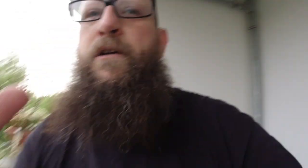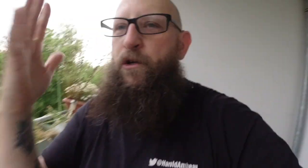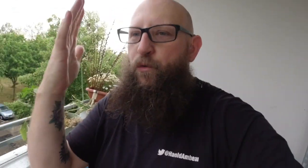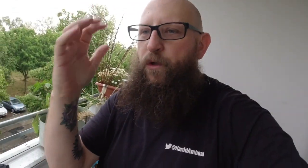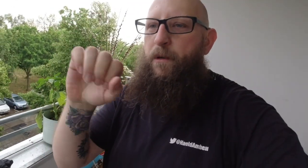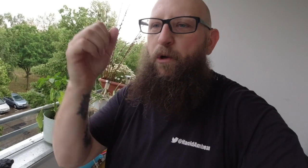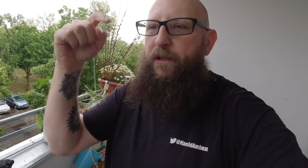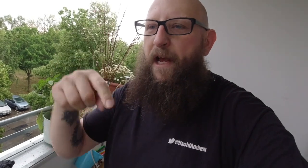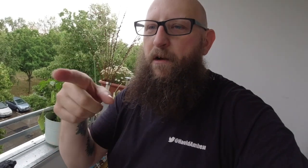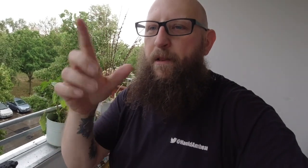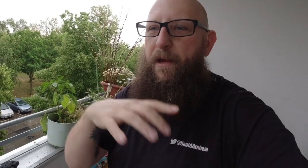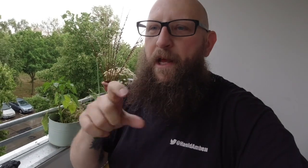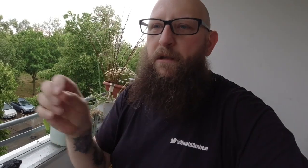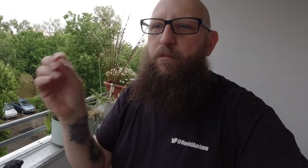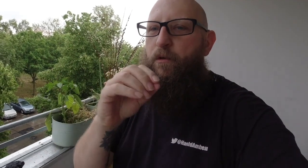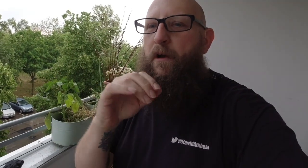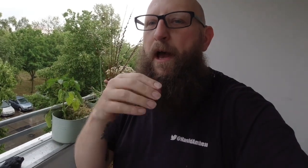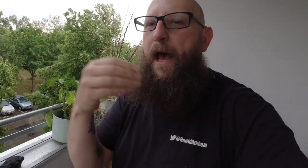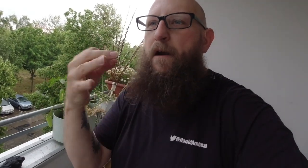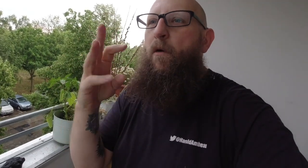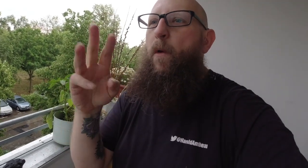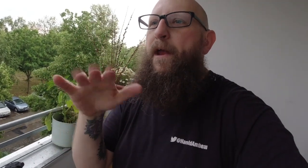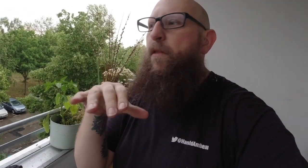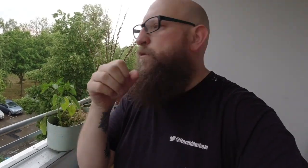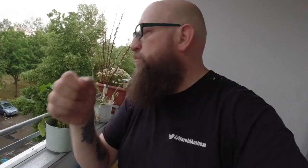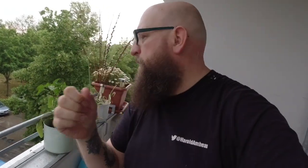The tree broke down and I have to move it out of a way on the tree.